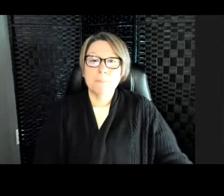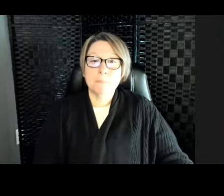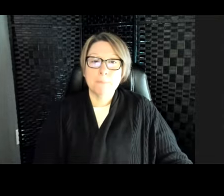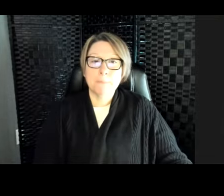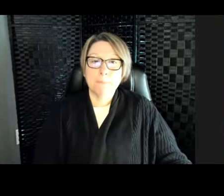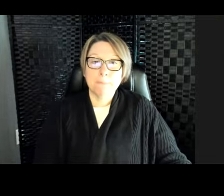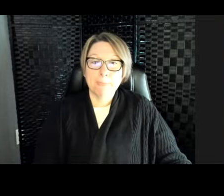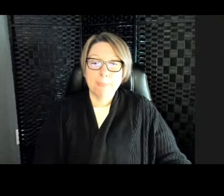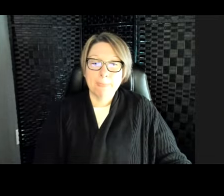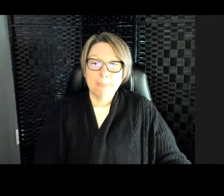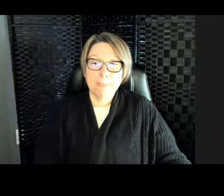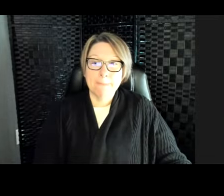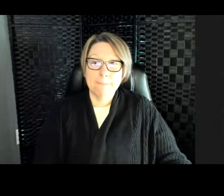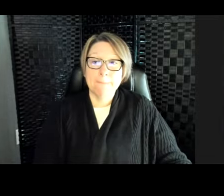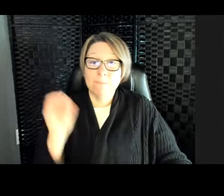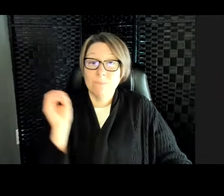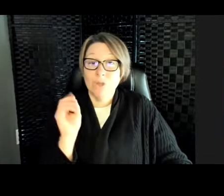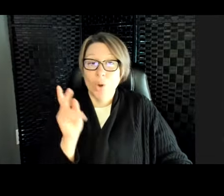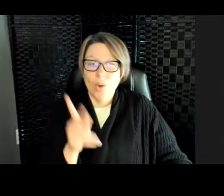All right, let's get to some of those questions.